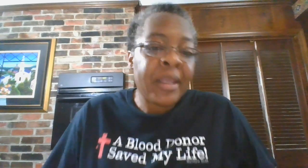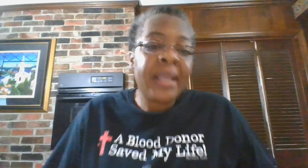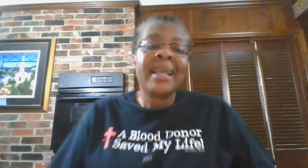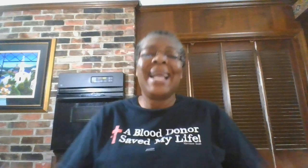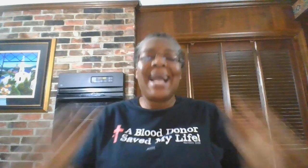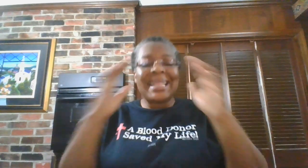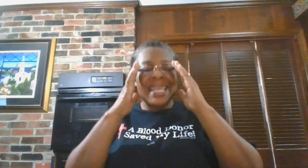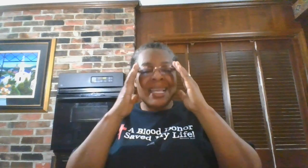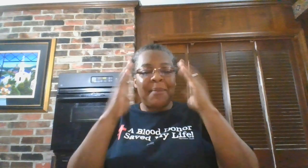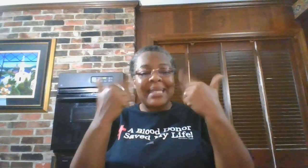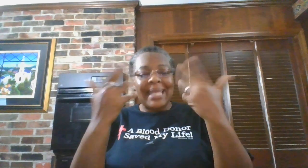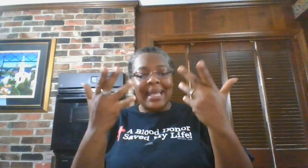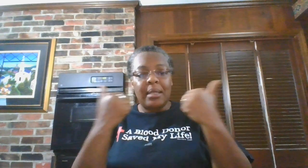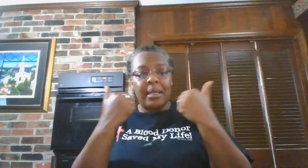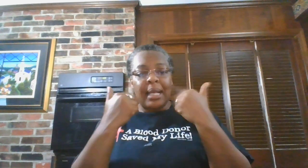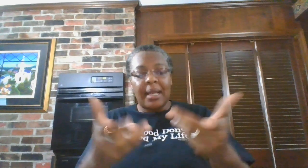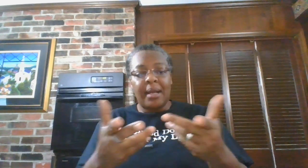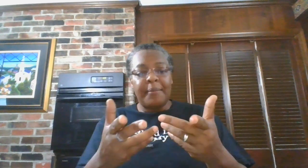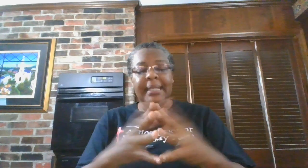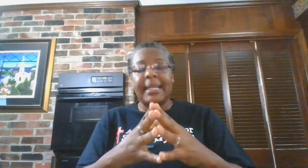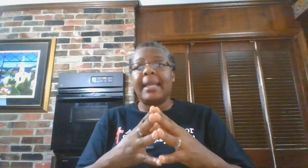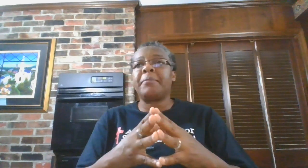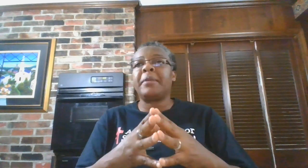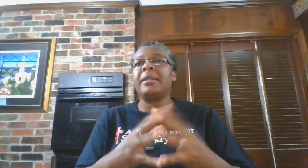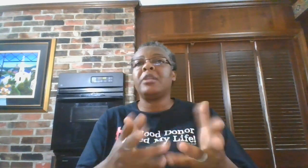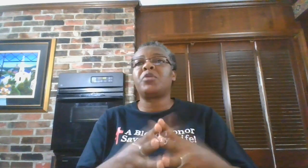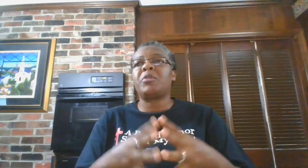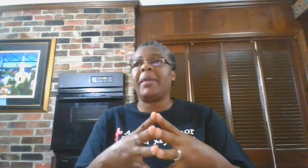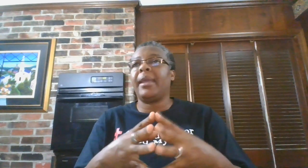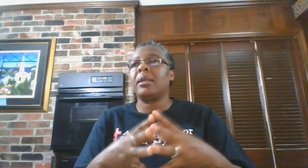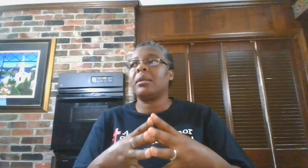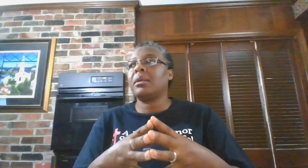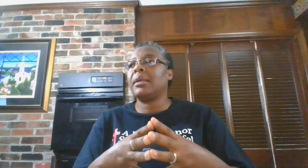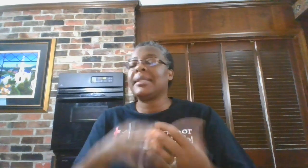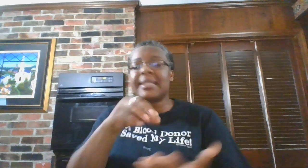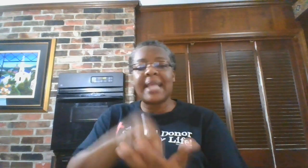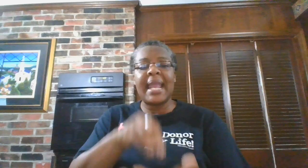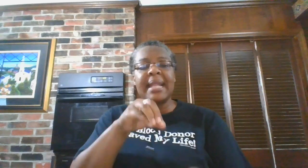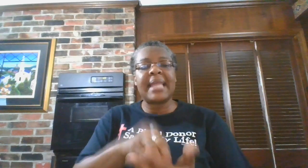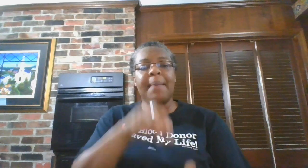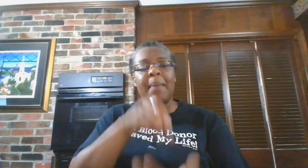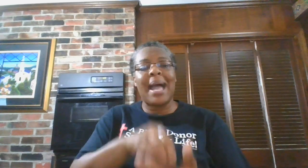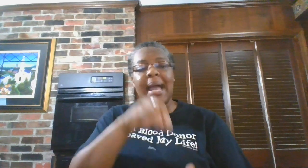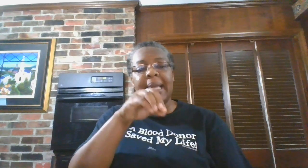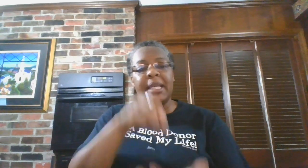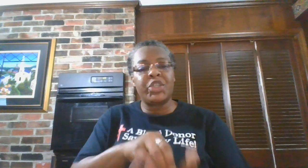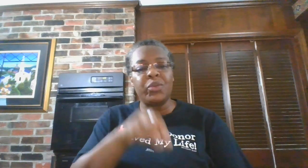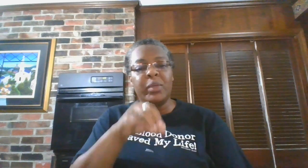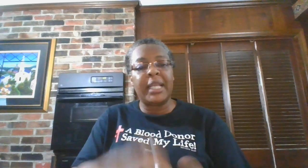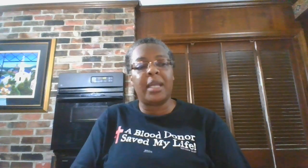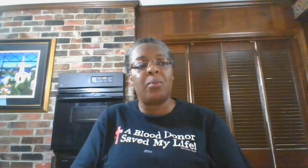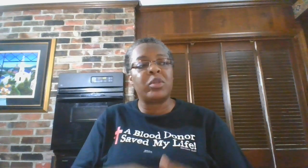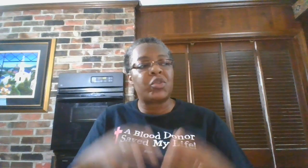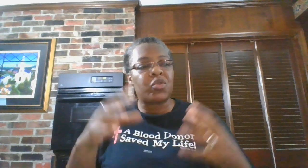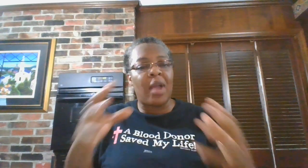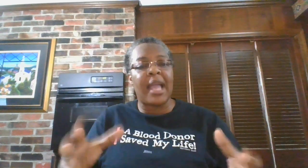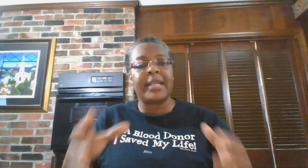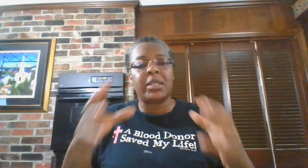Now, I think about that. I thought about that in this respect. In saying that my issue with him was trying to,